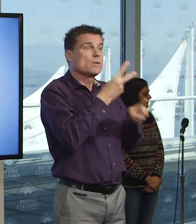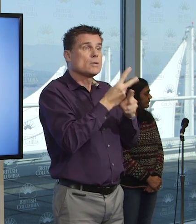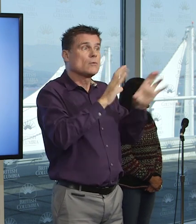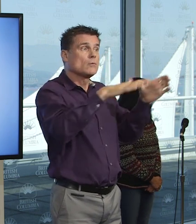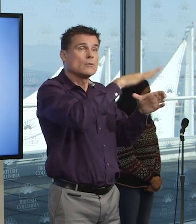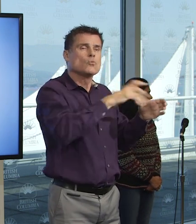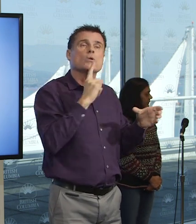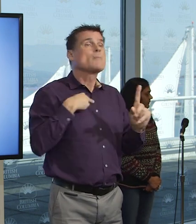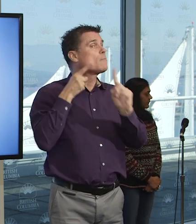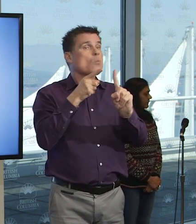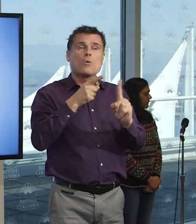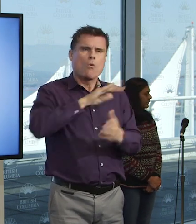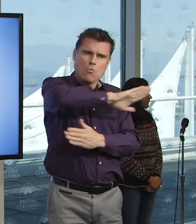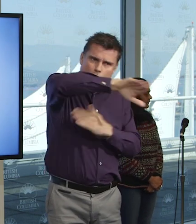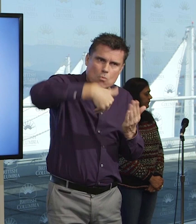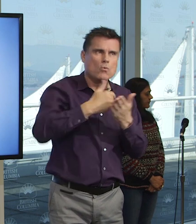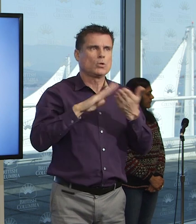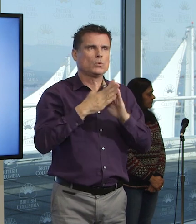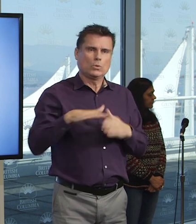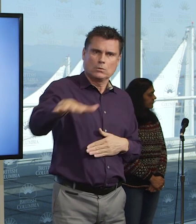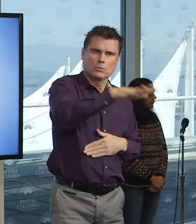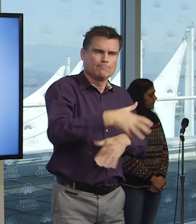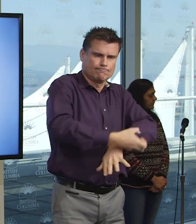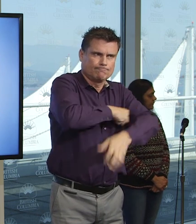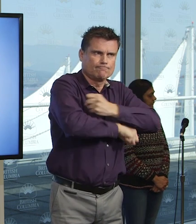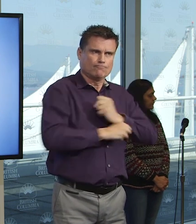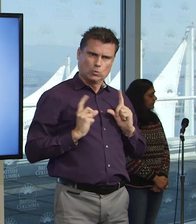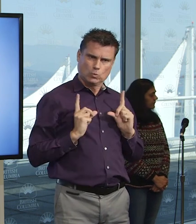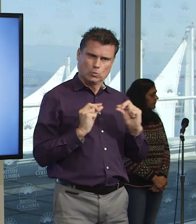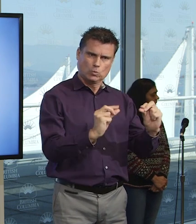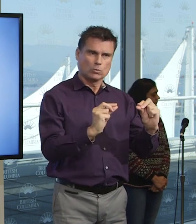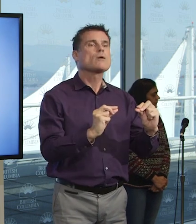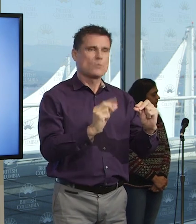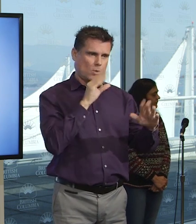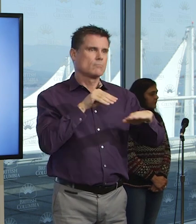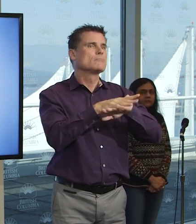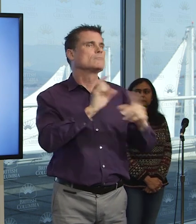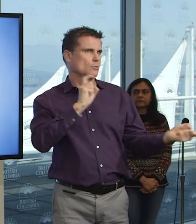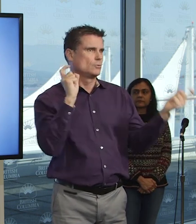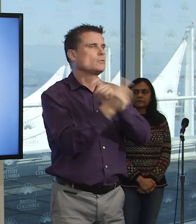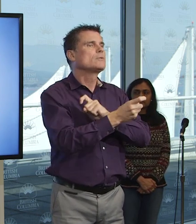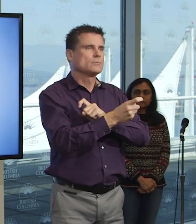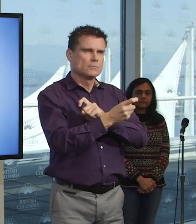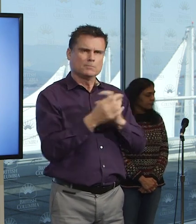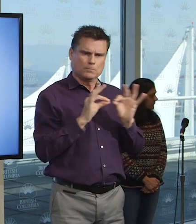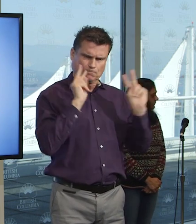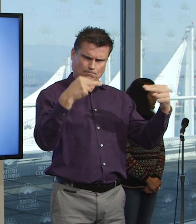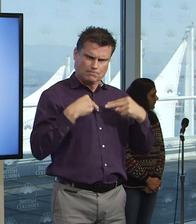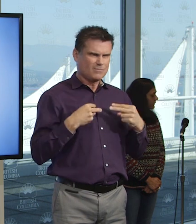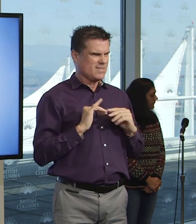make a difference in how we can transfer this disease to others. As well,